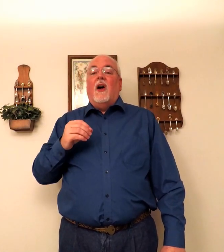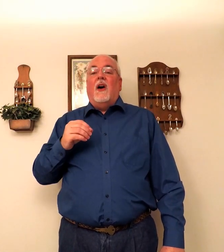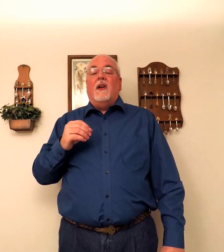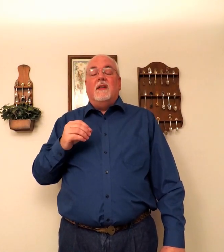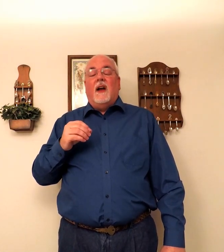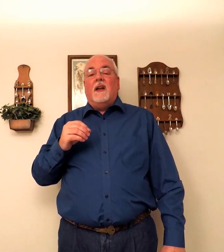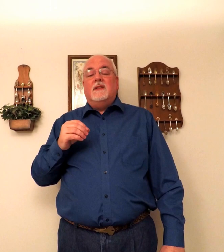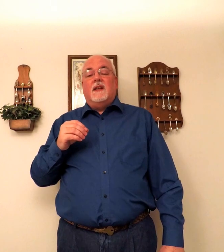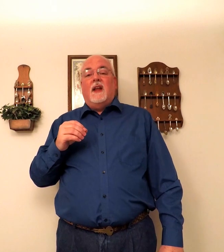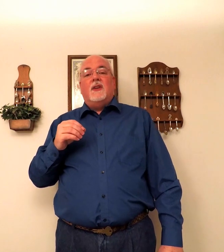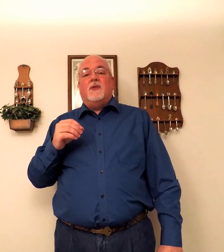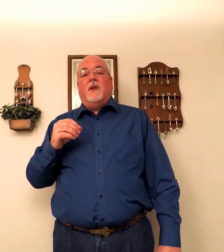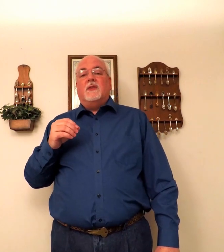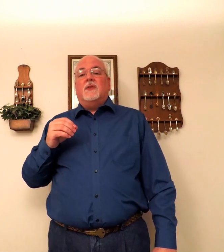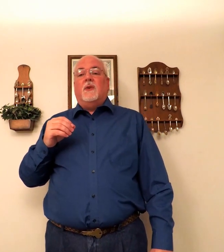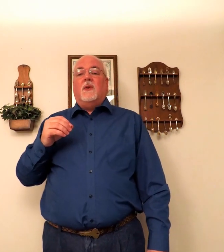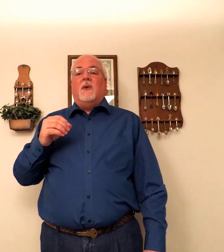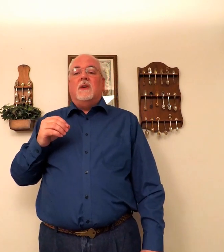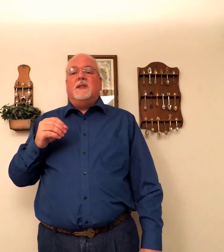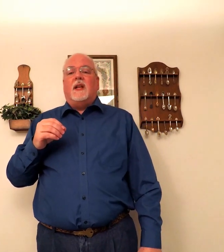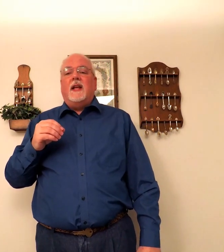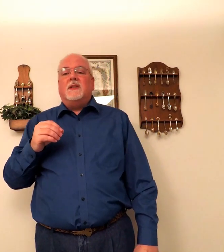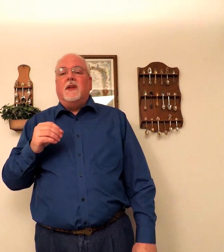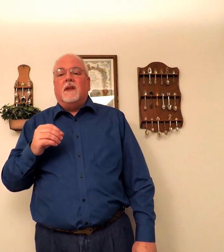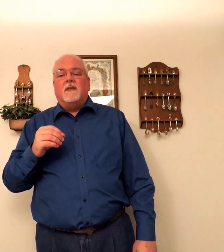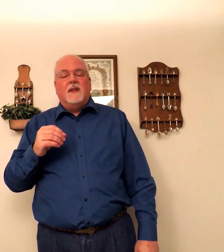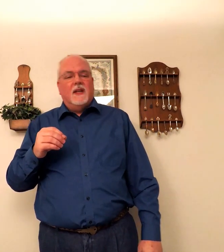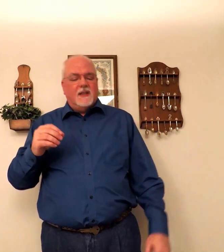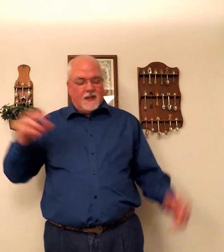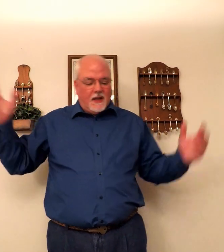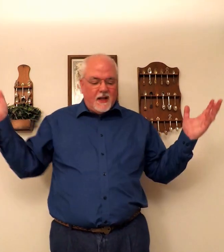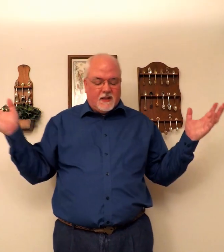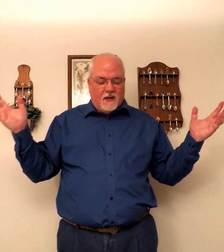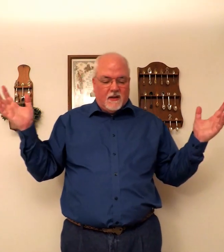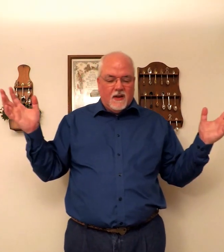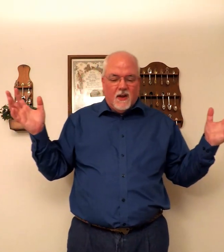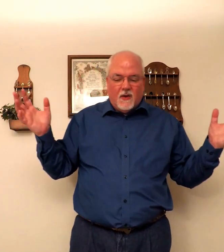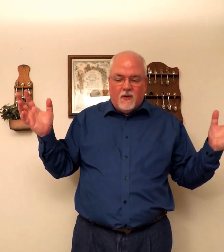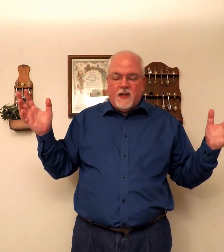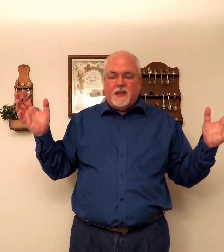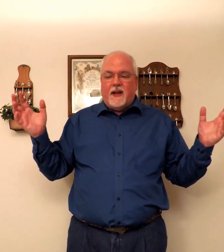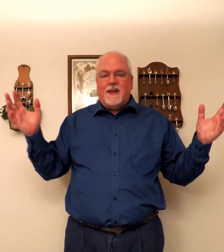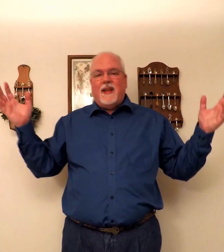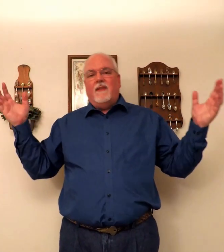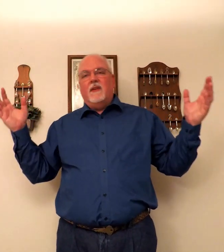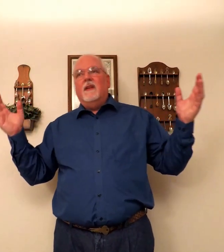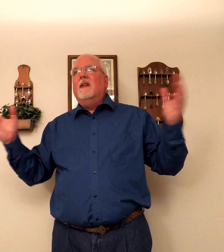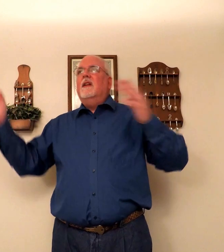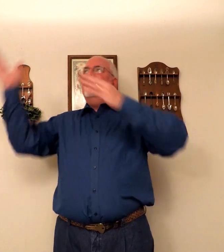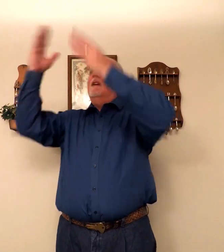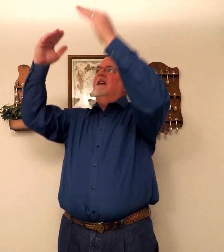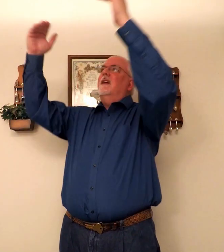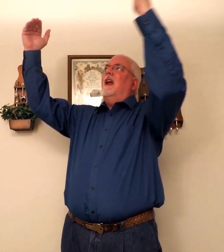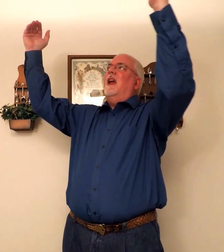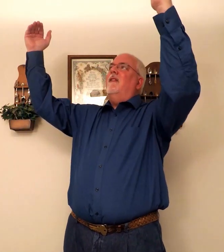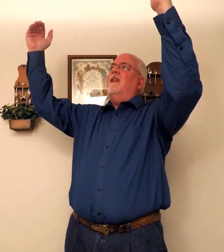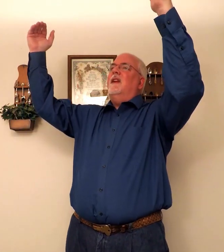On God's celestial shores. Celestial. Celestial. What is that? That's heaven. Heavenly.